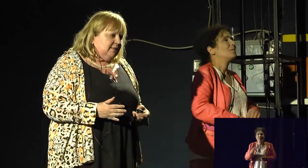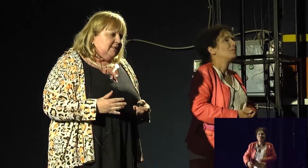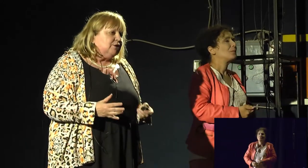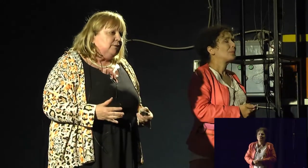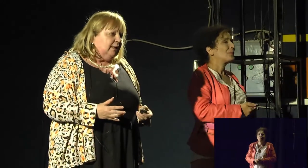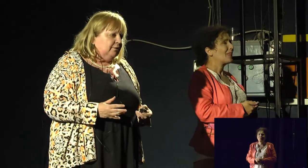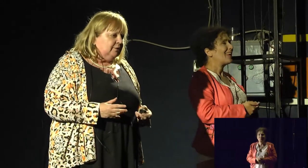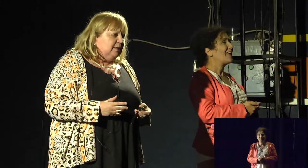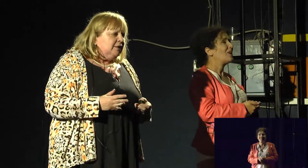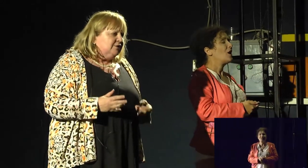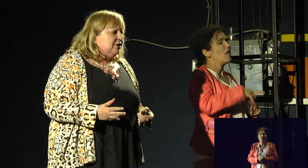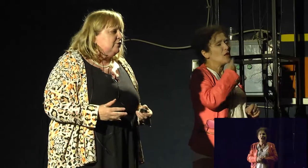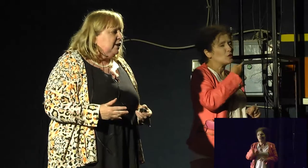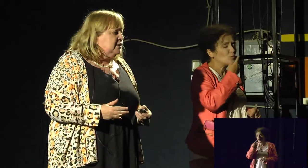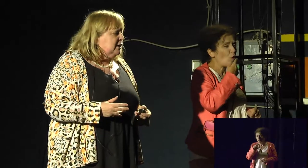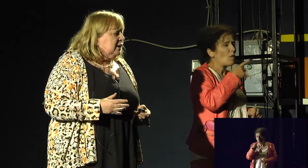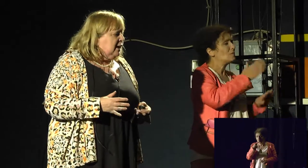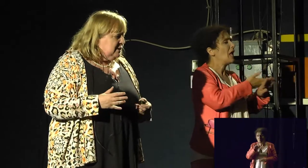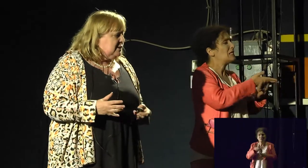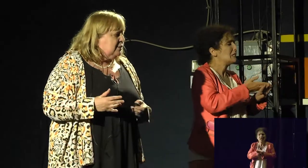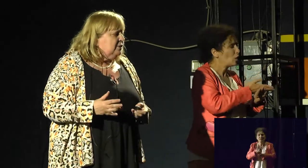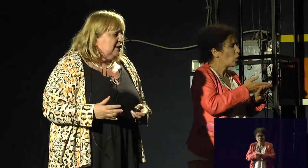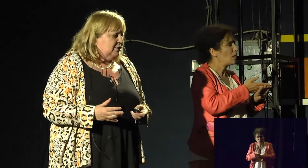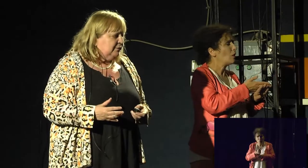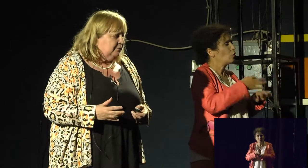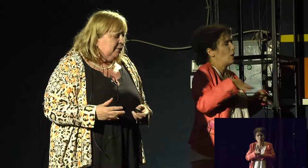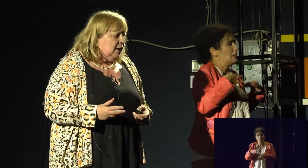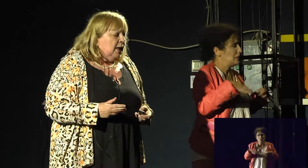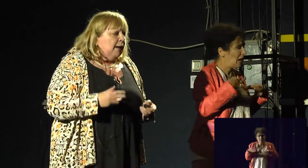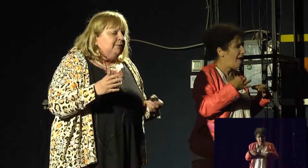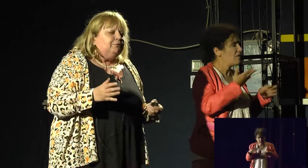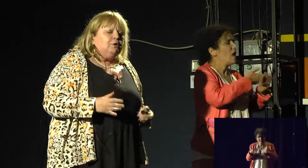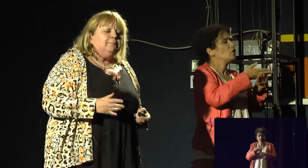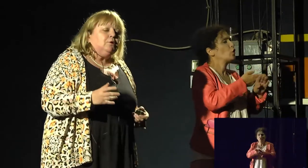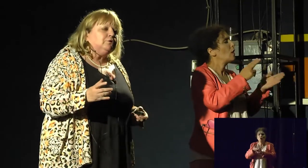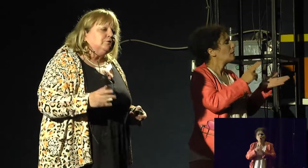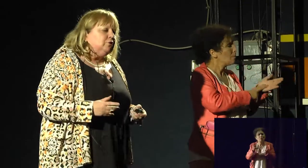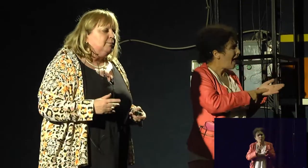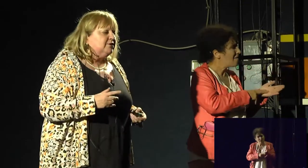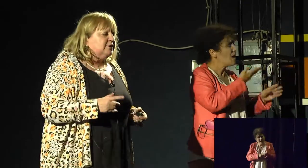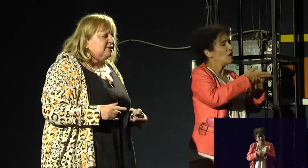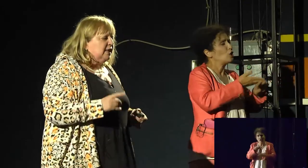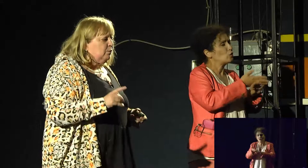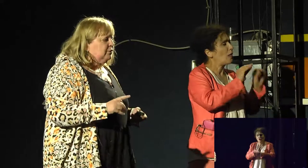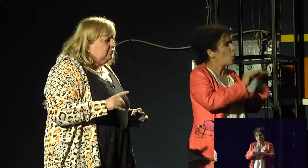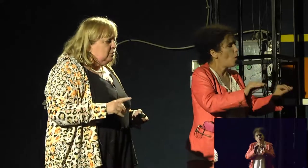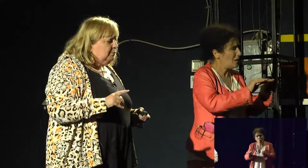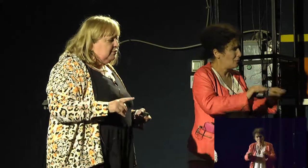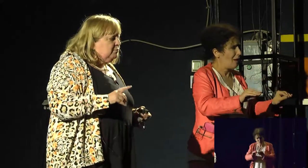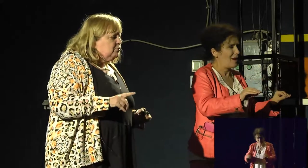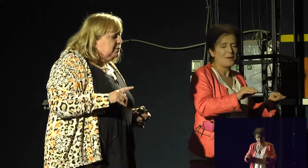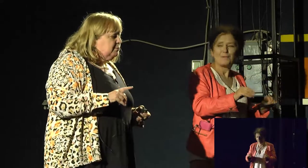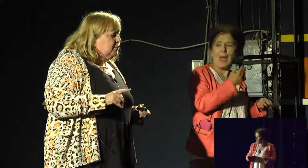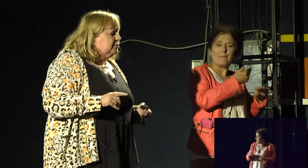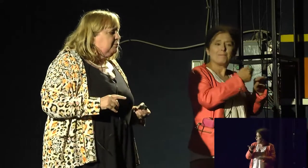about sexuality, sexual health, sexual rights, and sex education. And before I'm going to talk about CSC, I want to